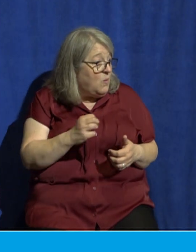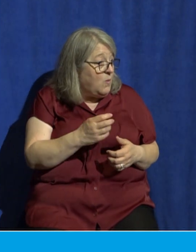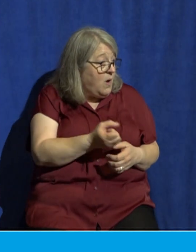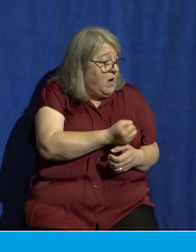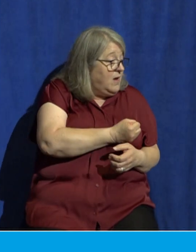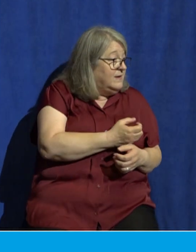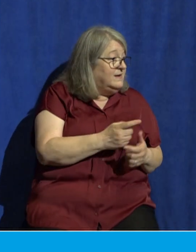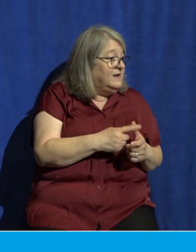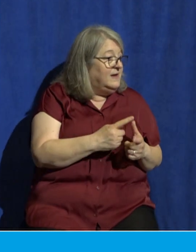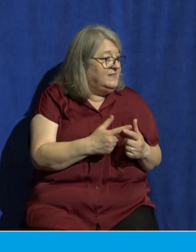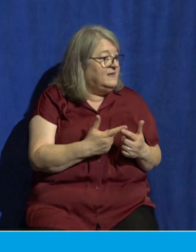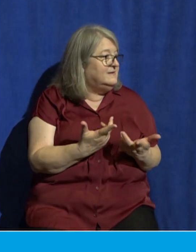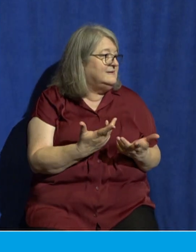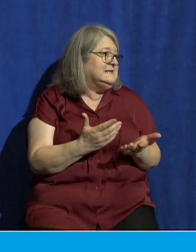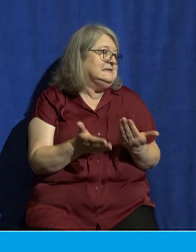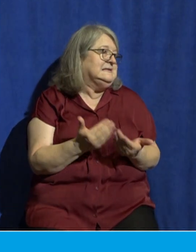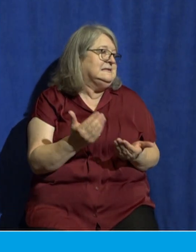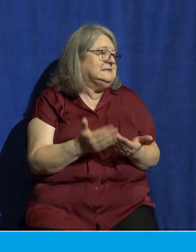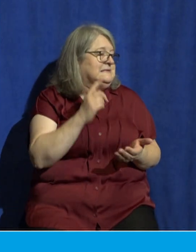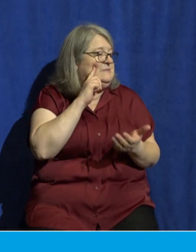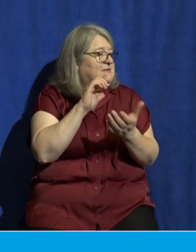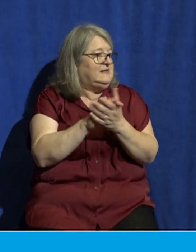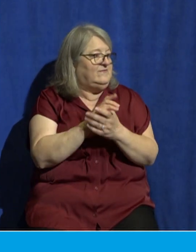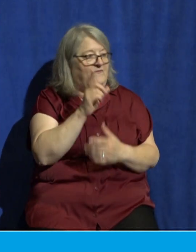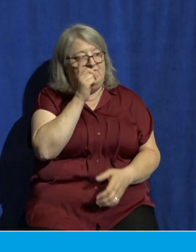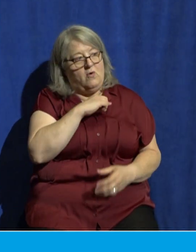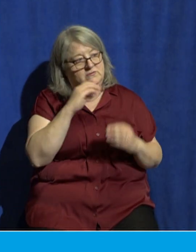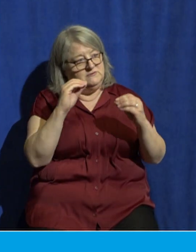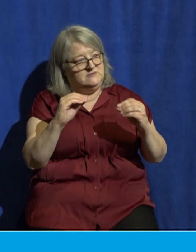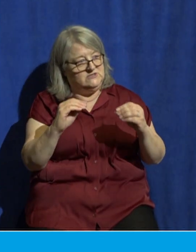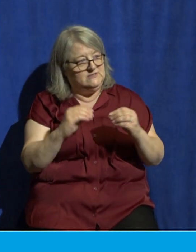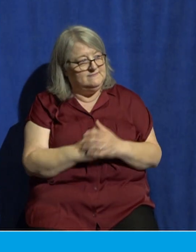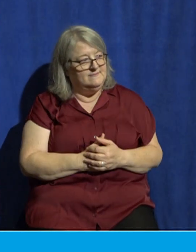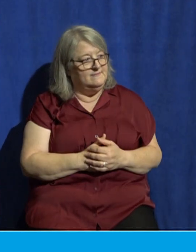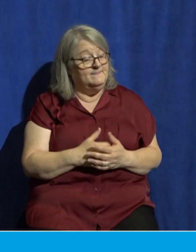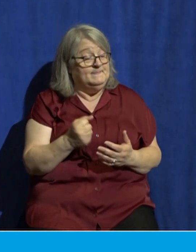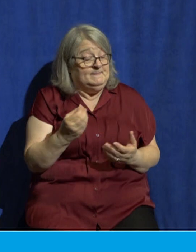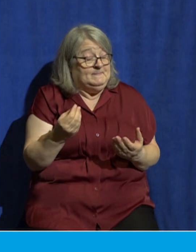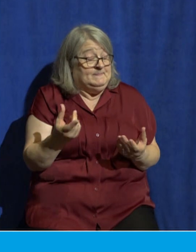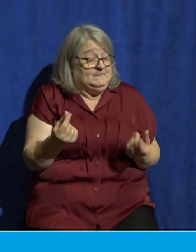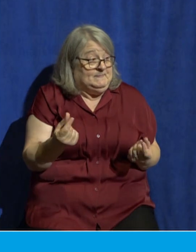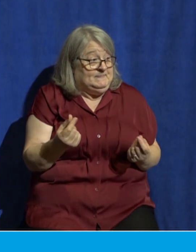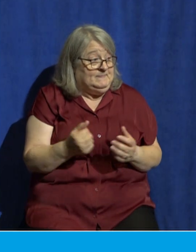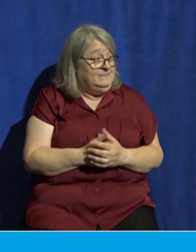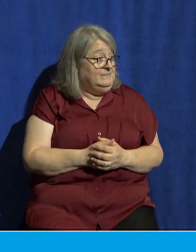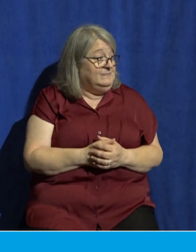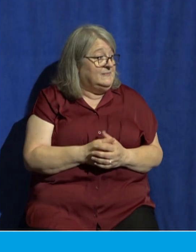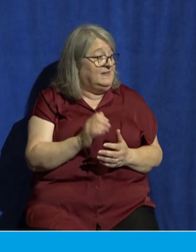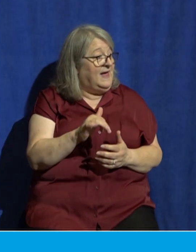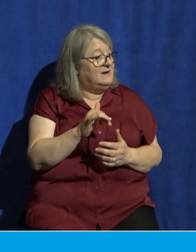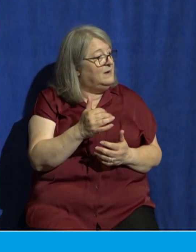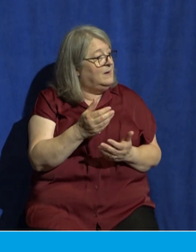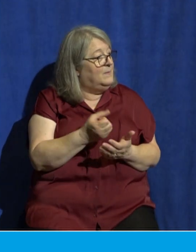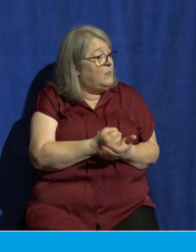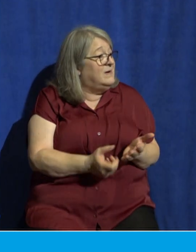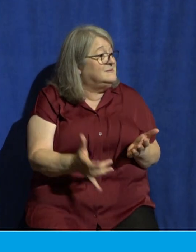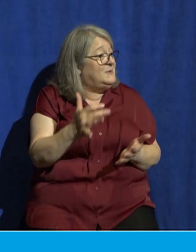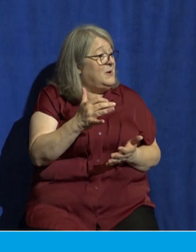to false teaching if we're not careful so here's how this can work out this is why the prosperity gospel spread so quickly